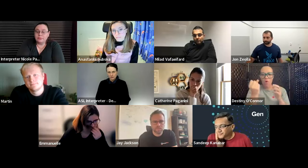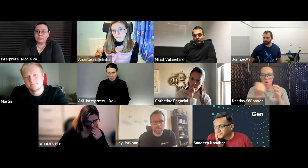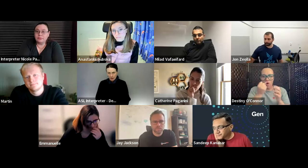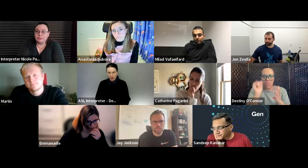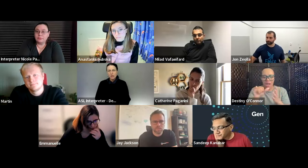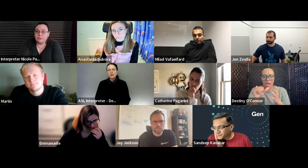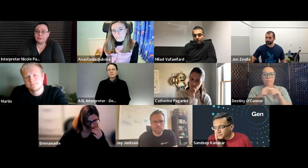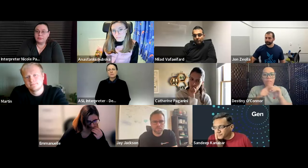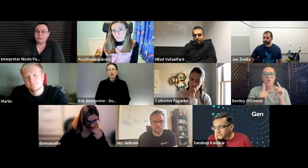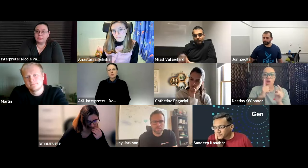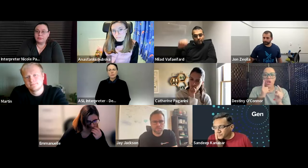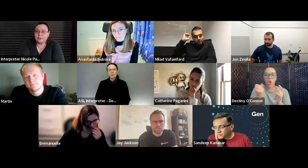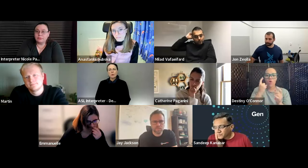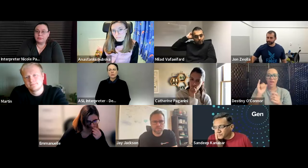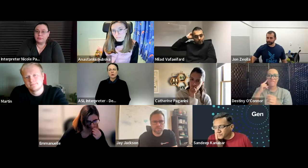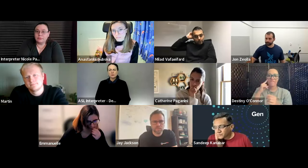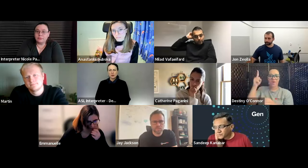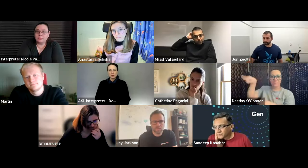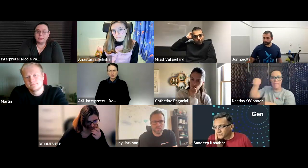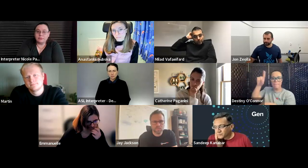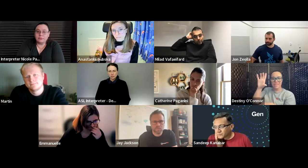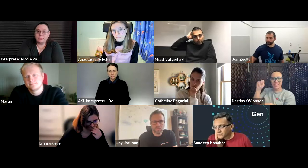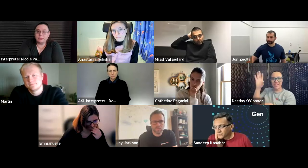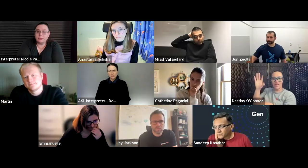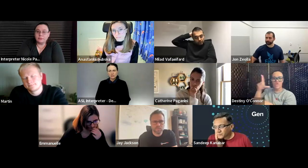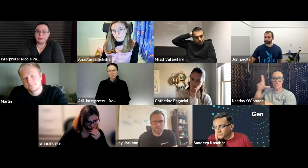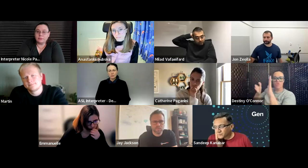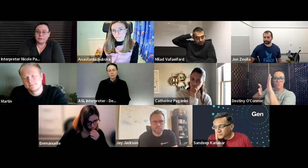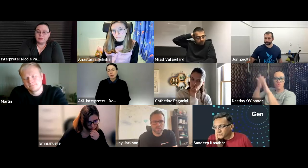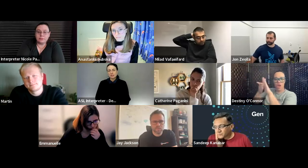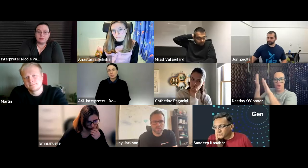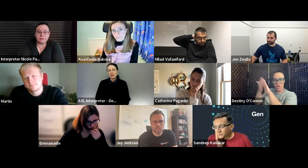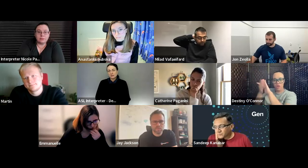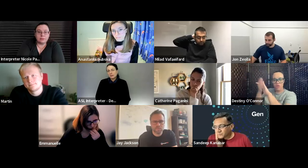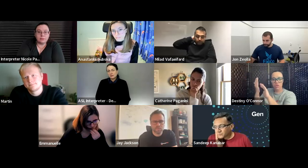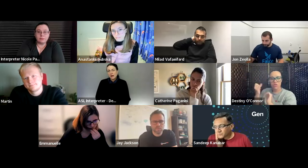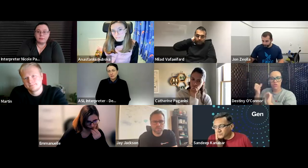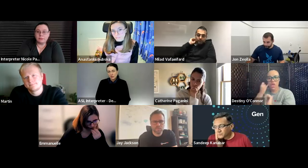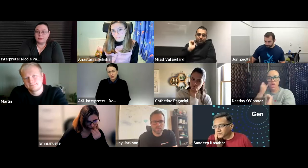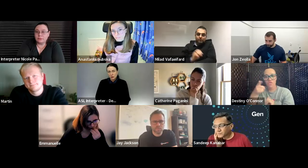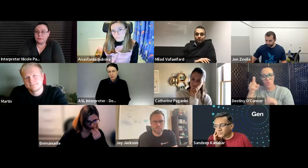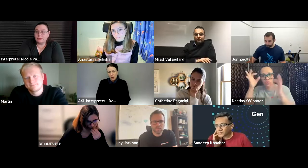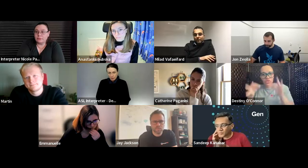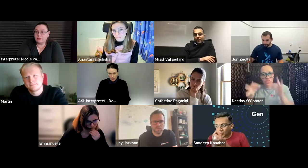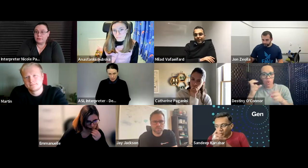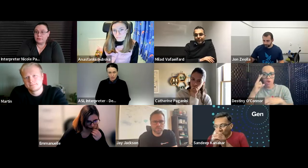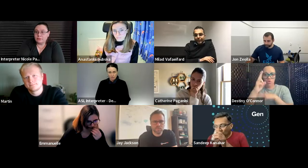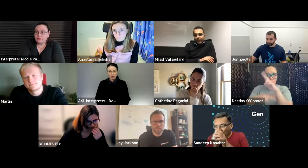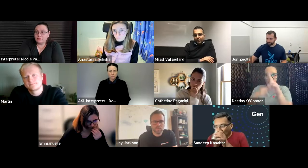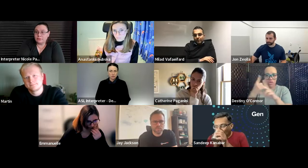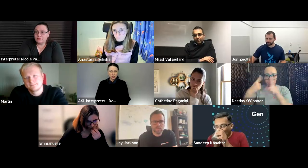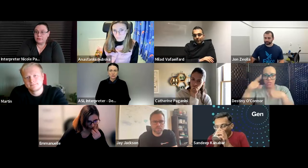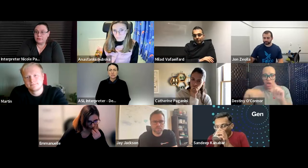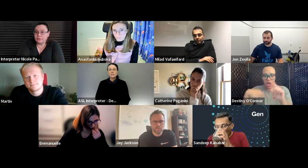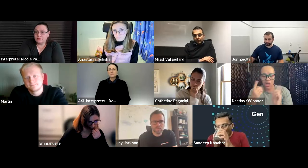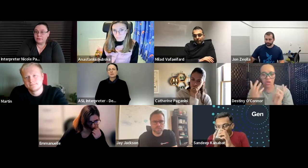assistance at all but we can hold on those decisions because cncf is actually going to operate it and